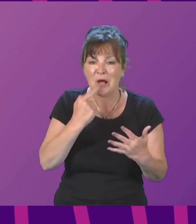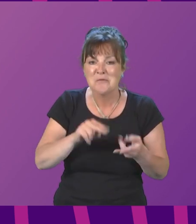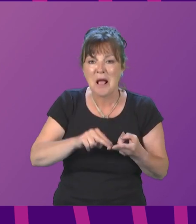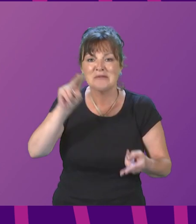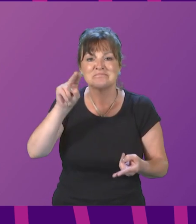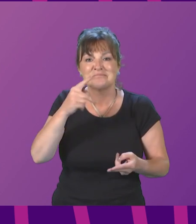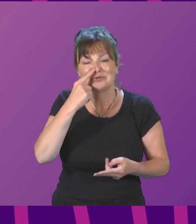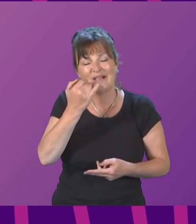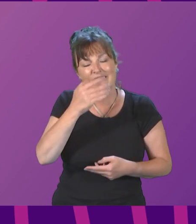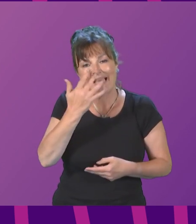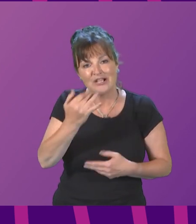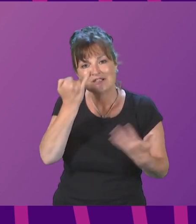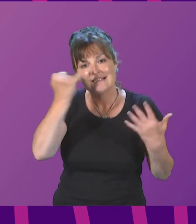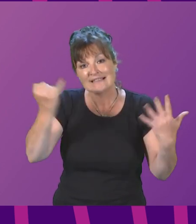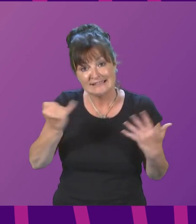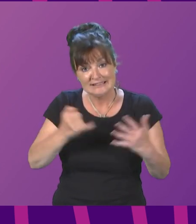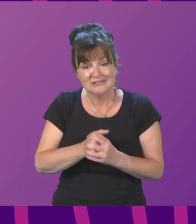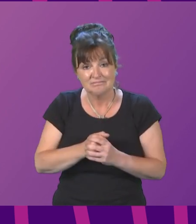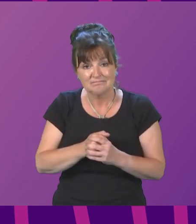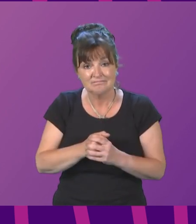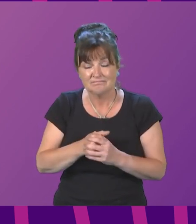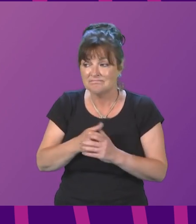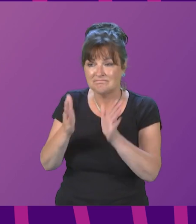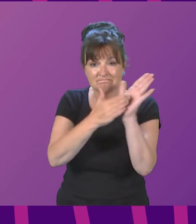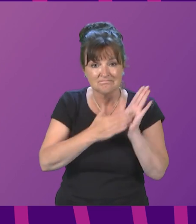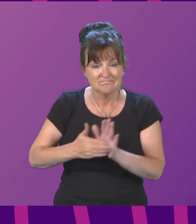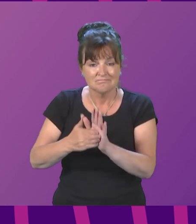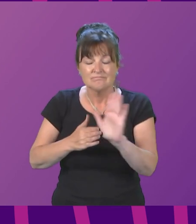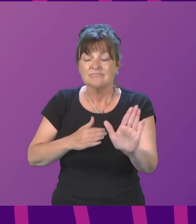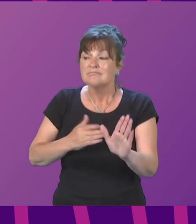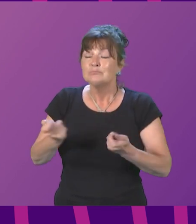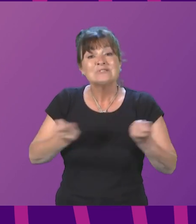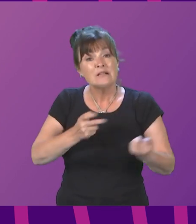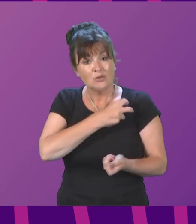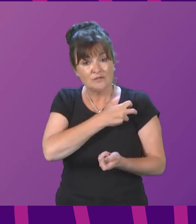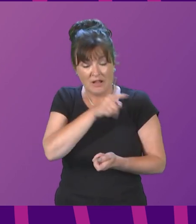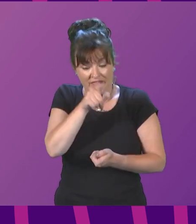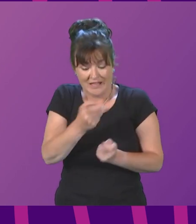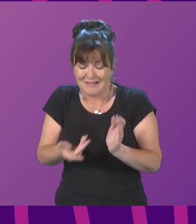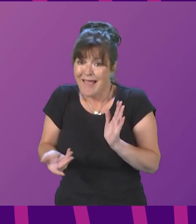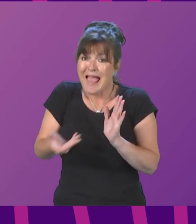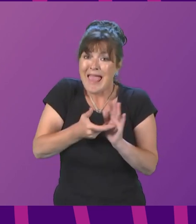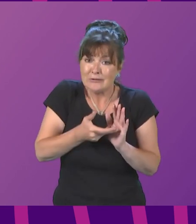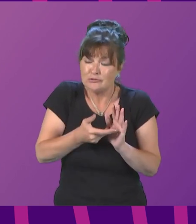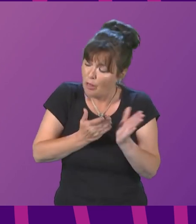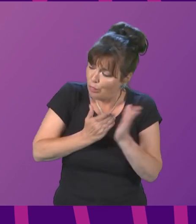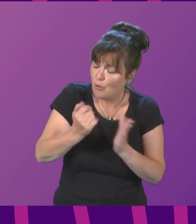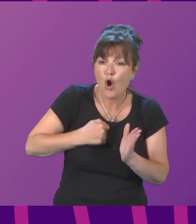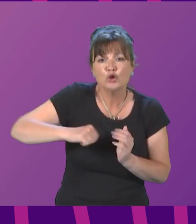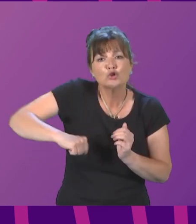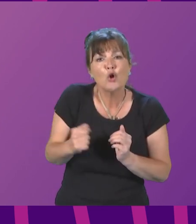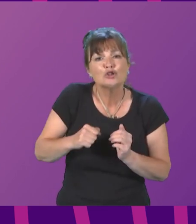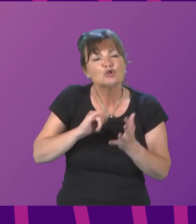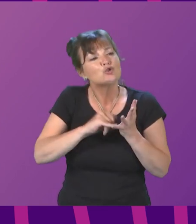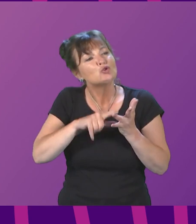These extensions to a strand of the social security safety net that is completely unique